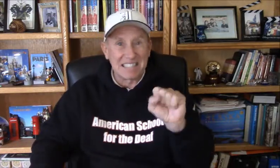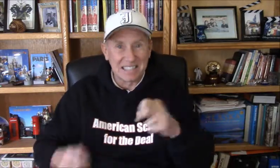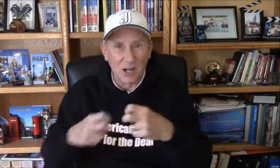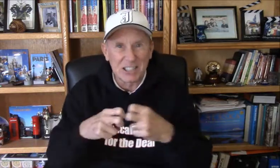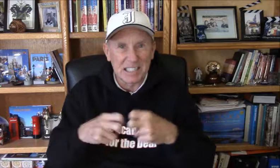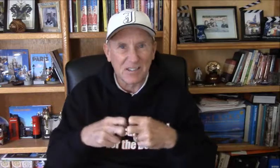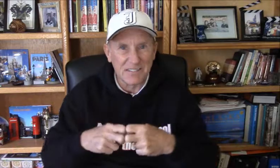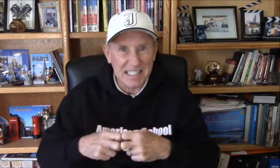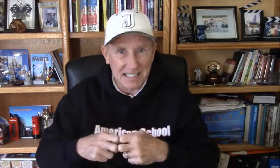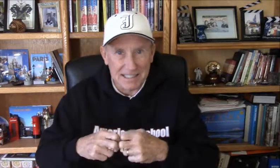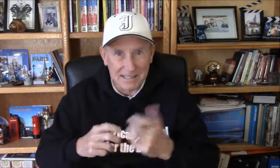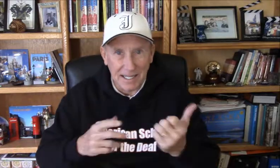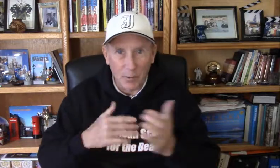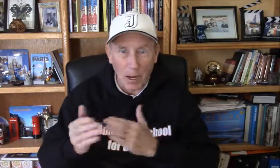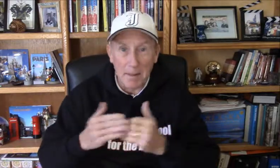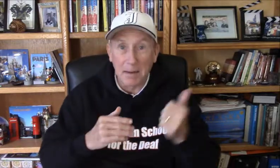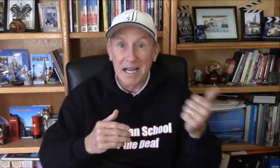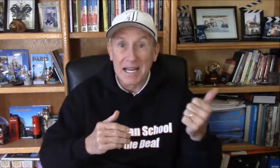like you're going to be a picture. going